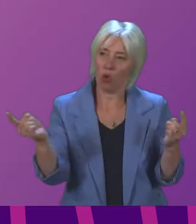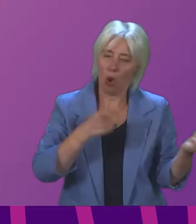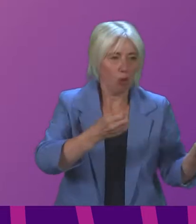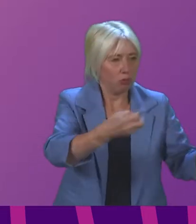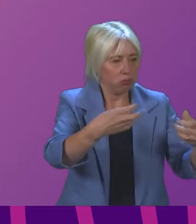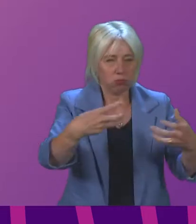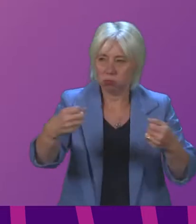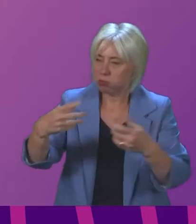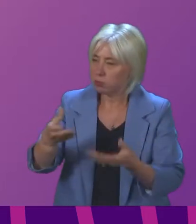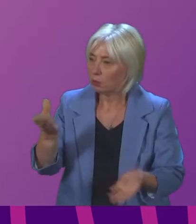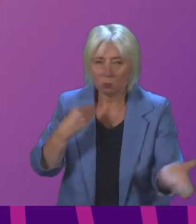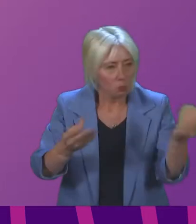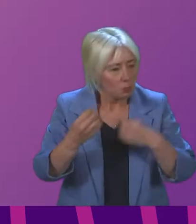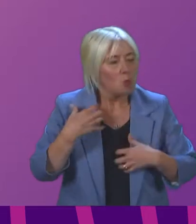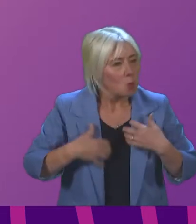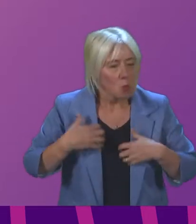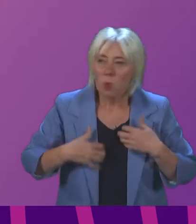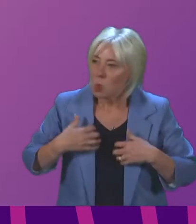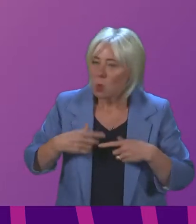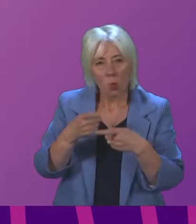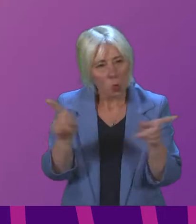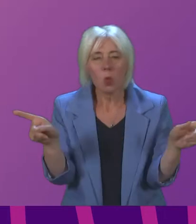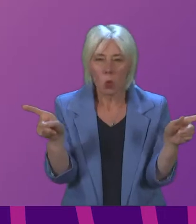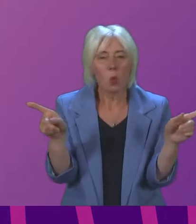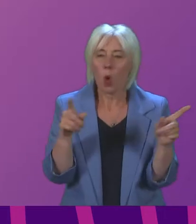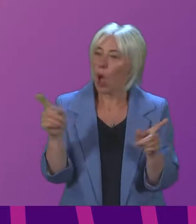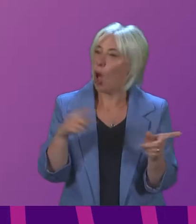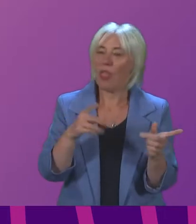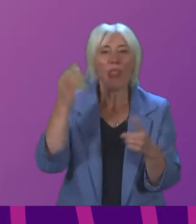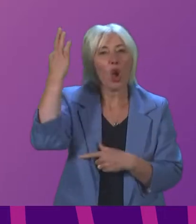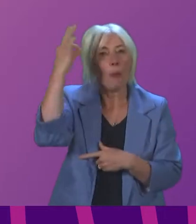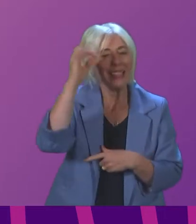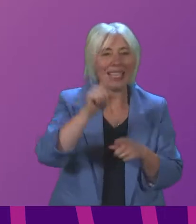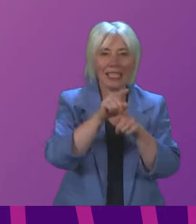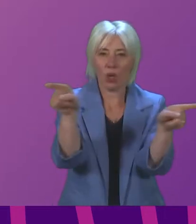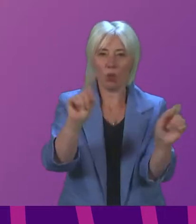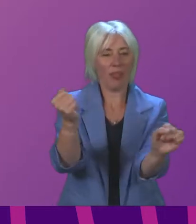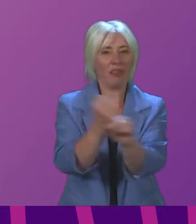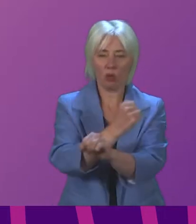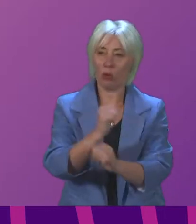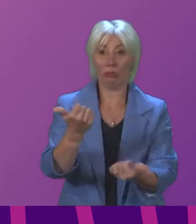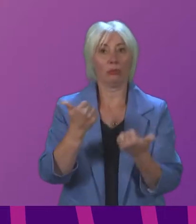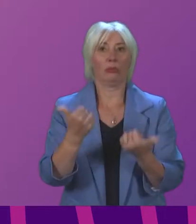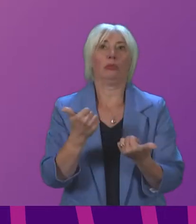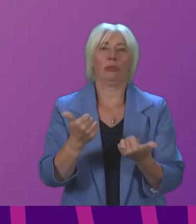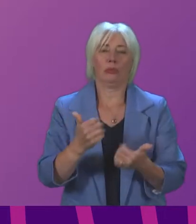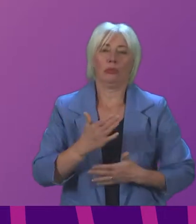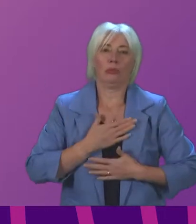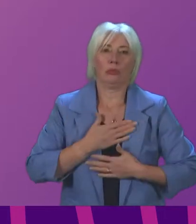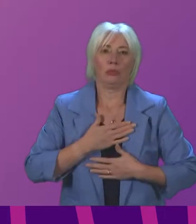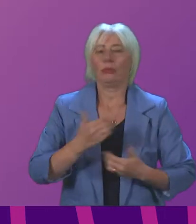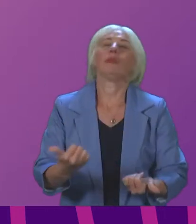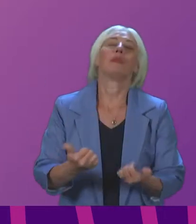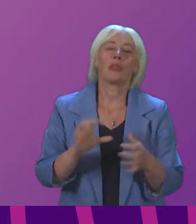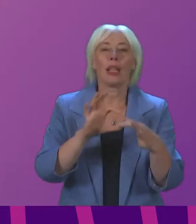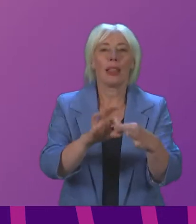contributions with great interest and in particular heard from all the other committees about the work that is being done in relation to